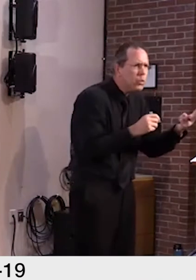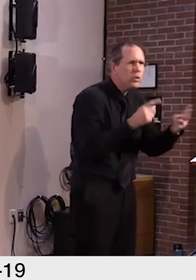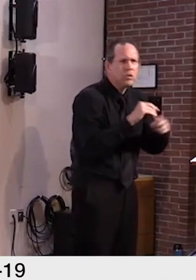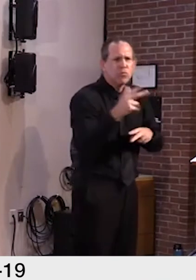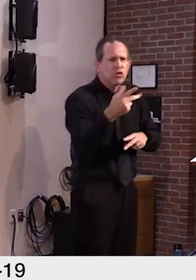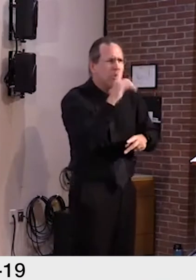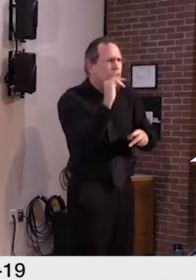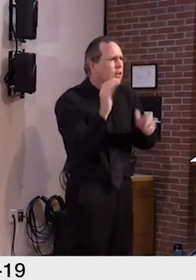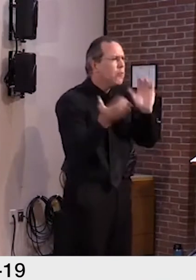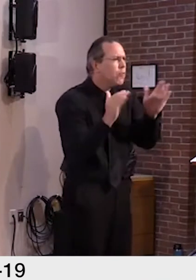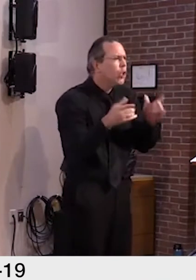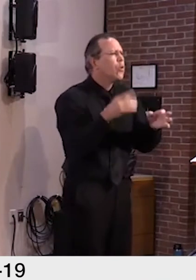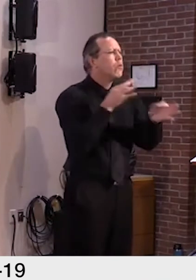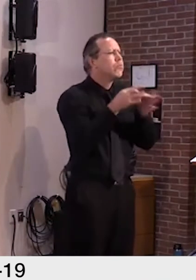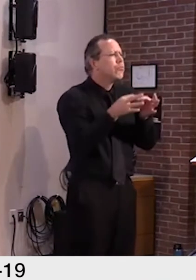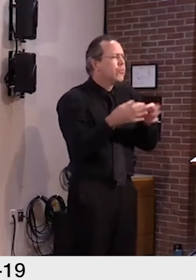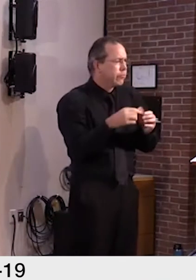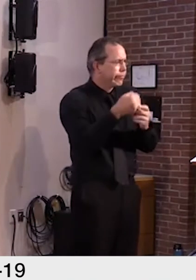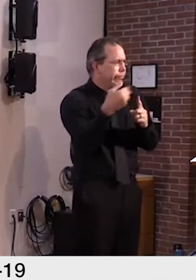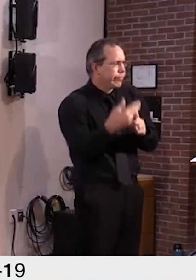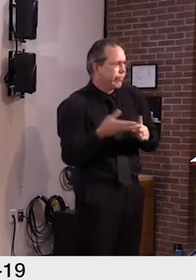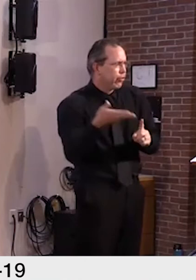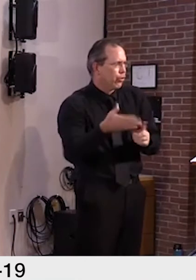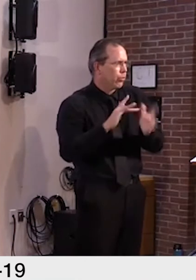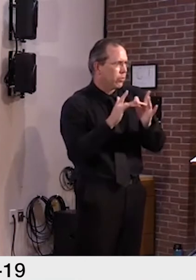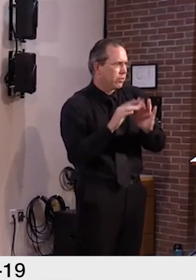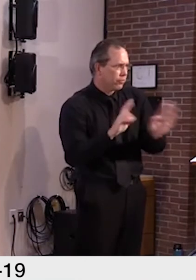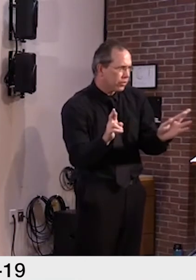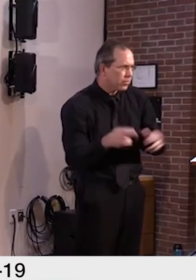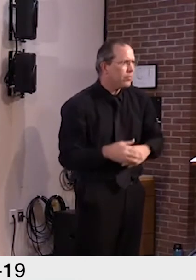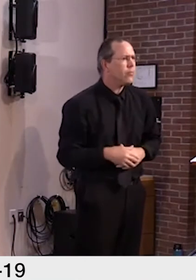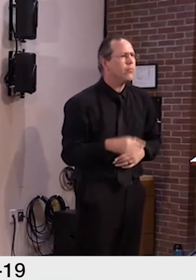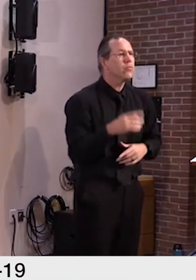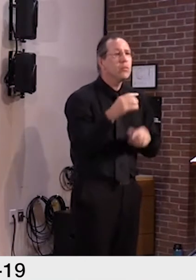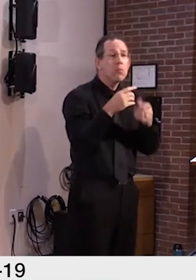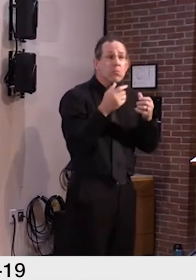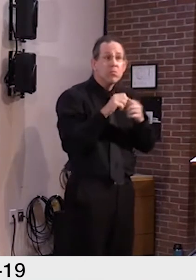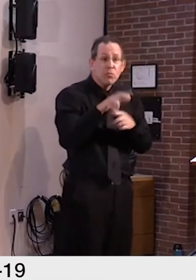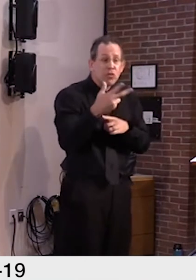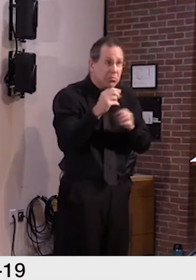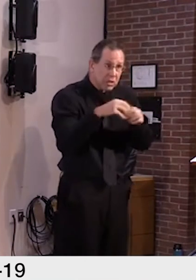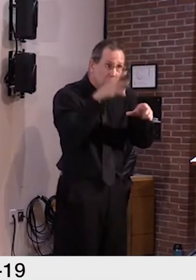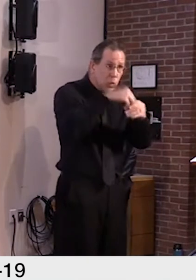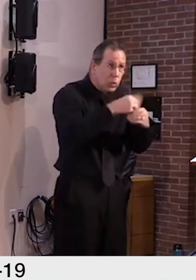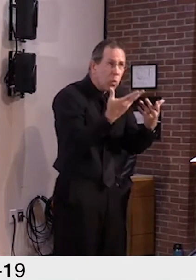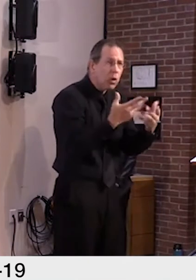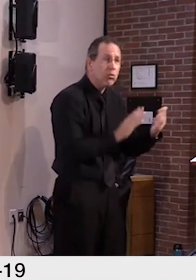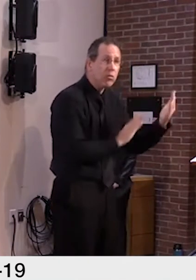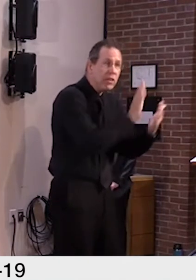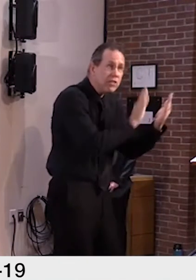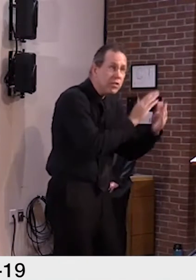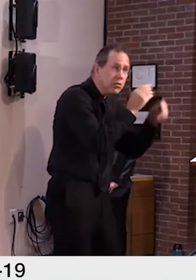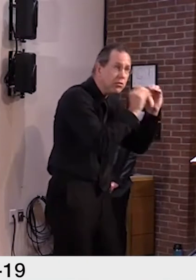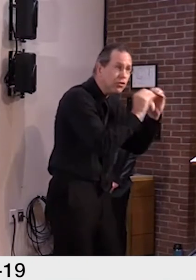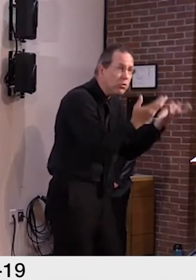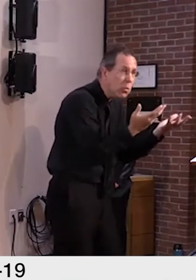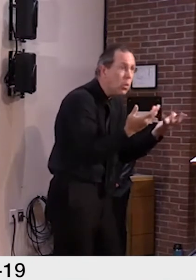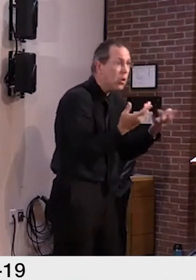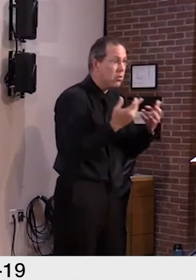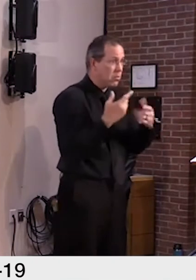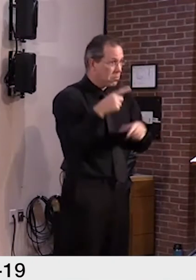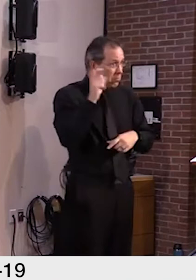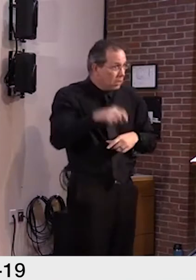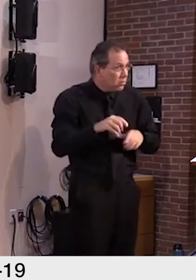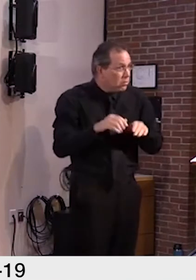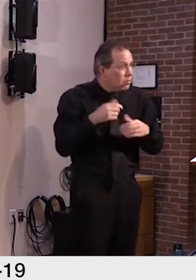instruction. Moving to Step 3 does not require districts to move to form in-person instruction, but we are encouraging them to do so,